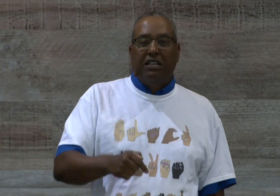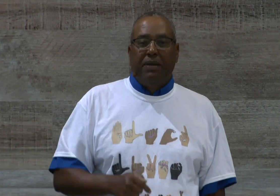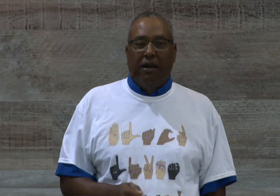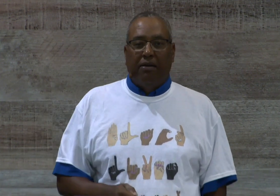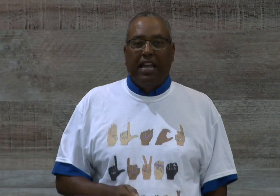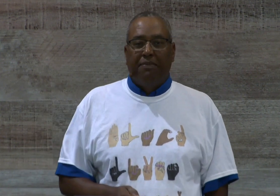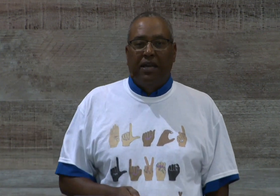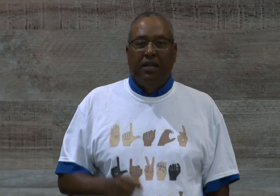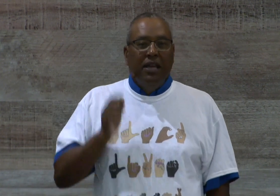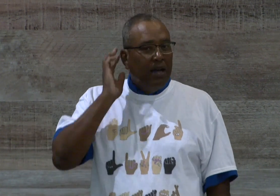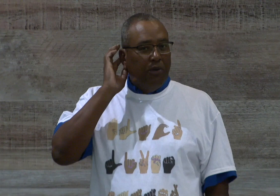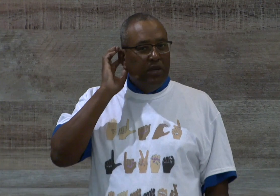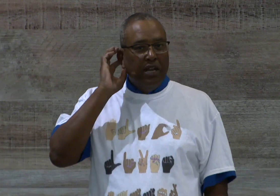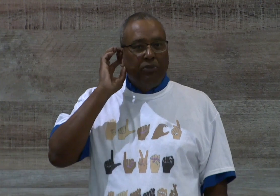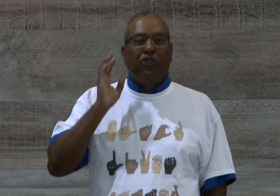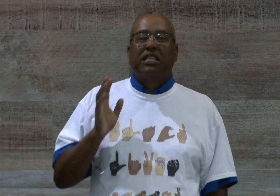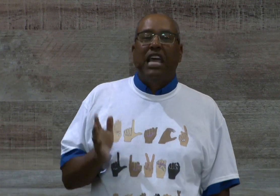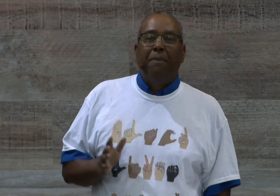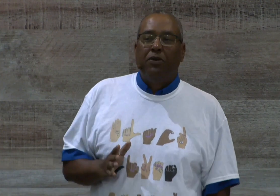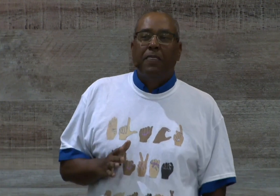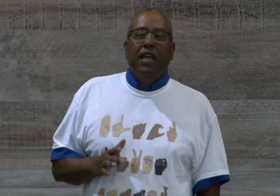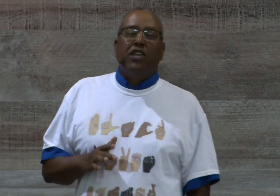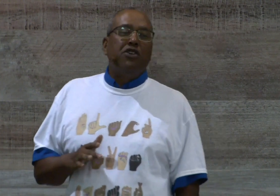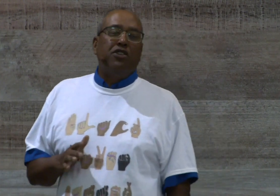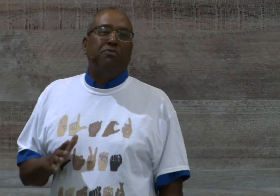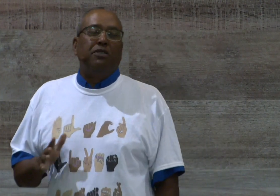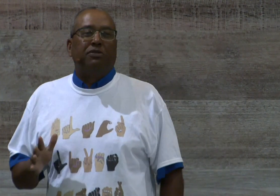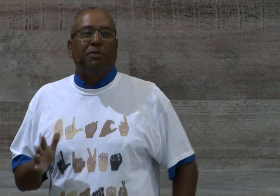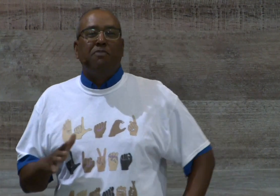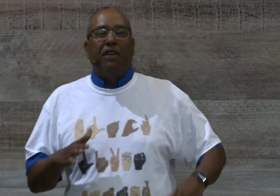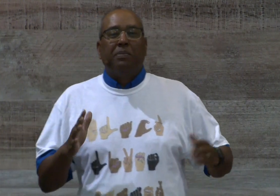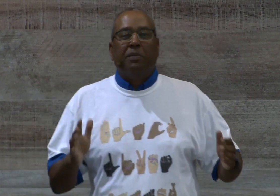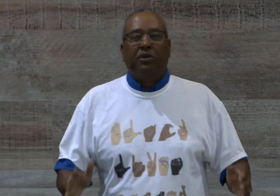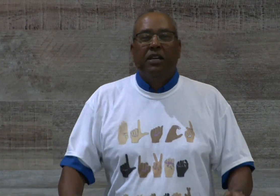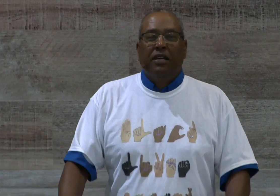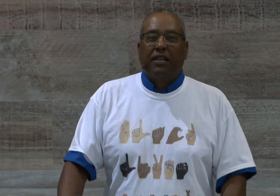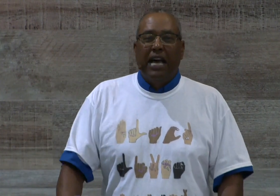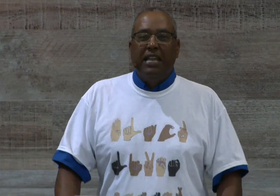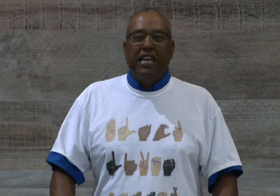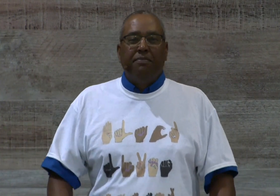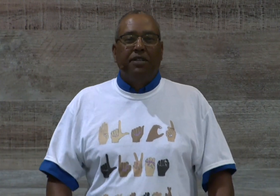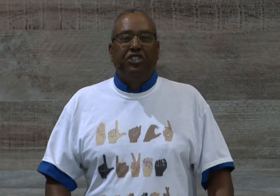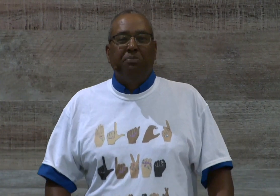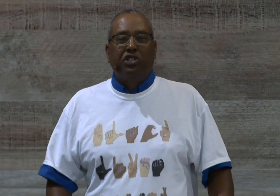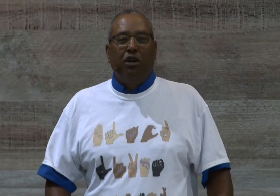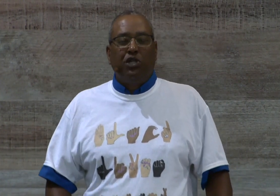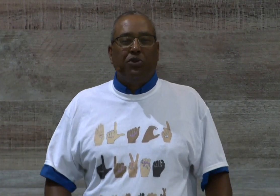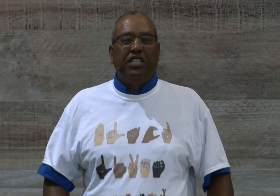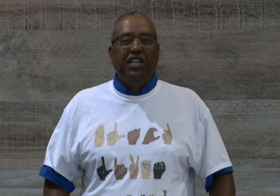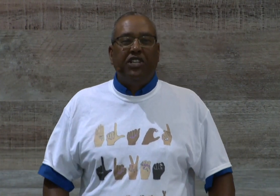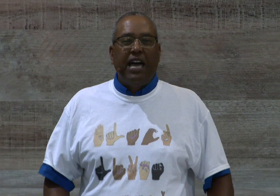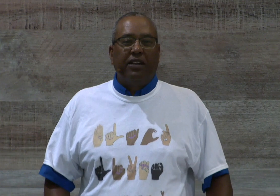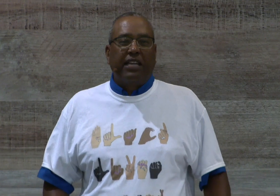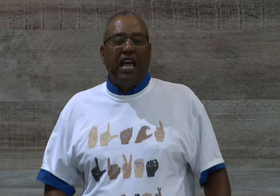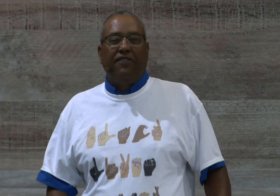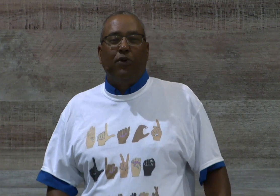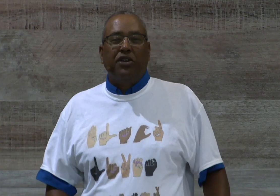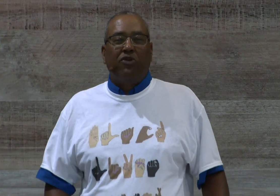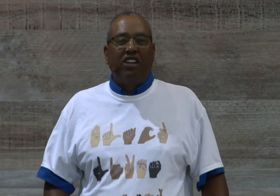America, amen? You know, for example, some of you might remember the guy named Jim Jones who was teaching out in California around,